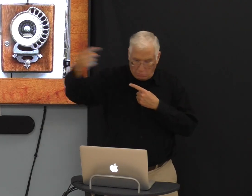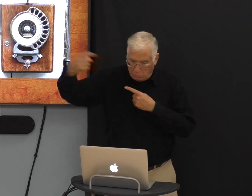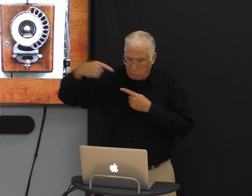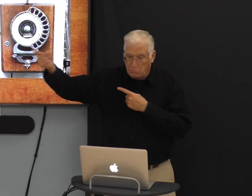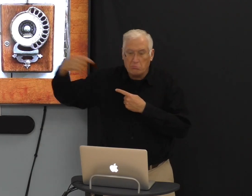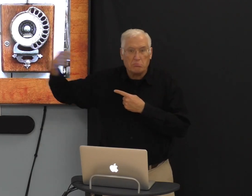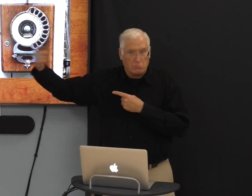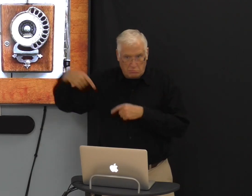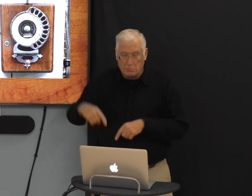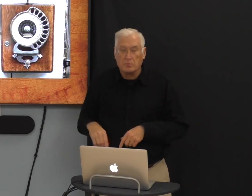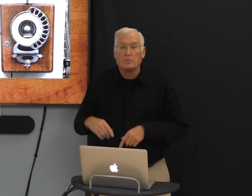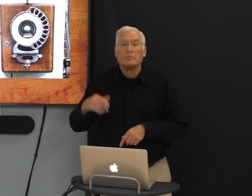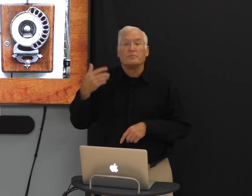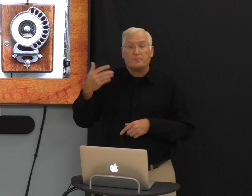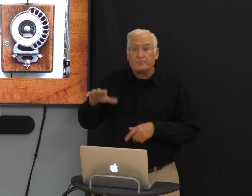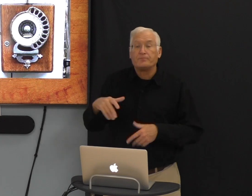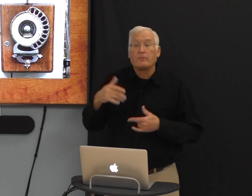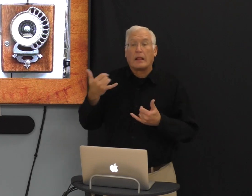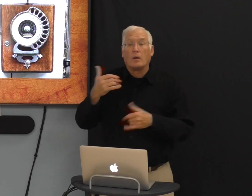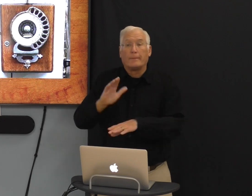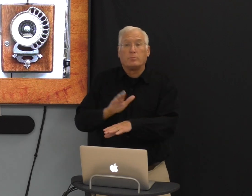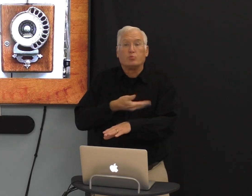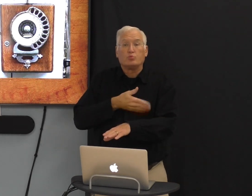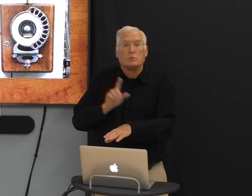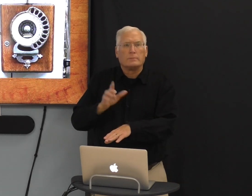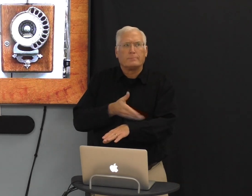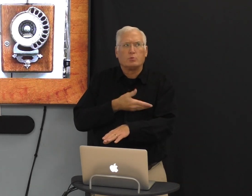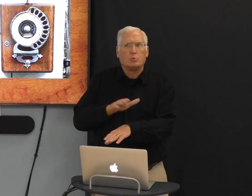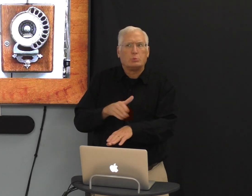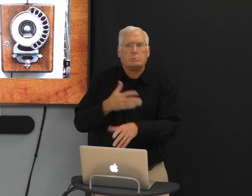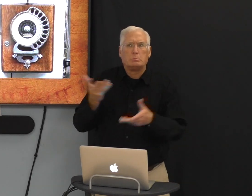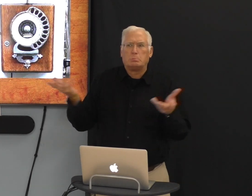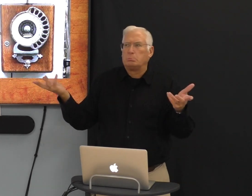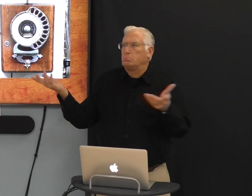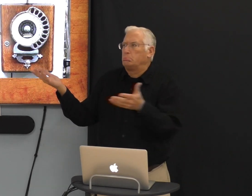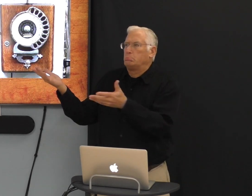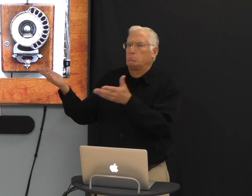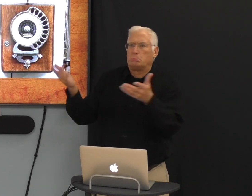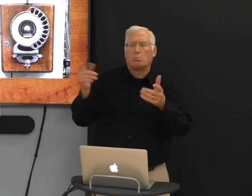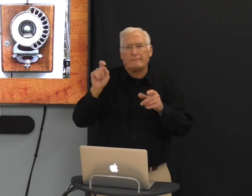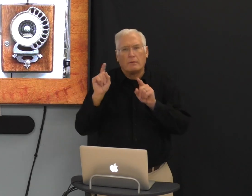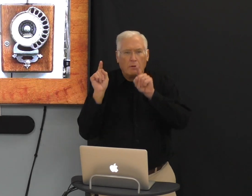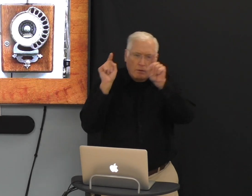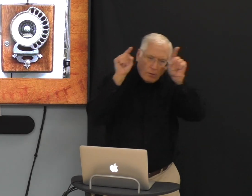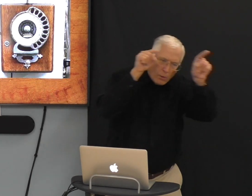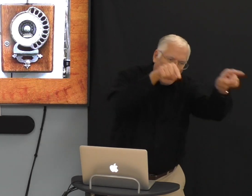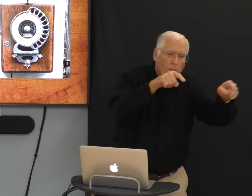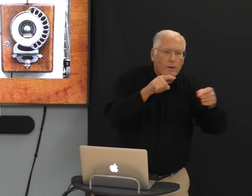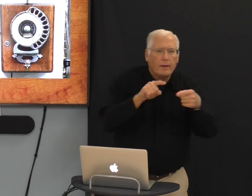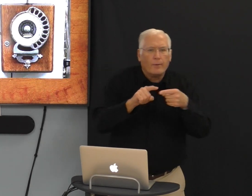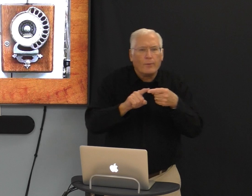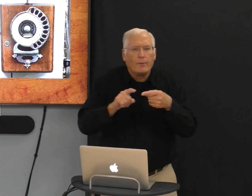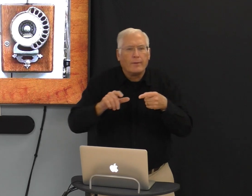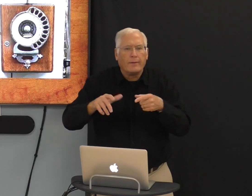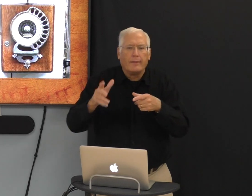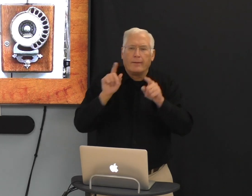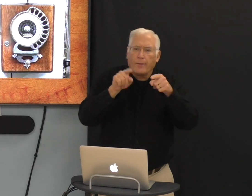And you could call and make connections. Music. Or song. Or know.